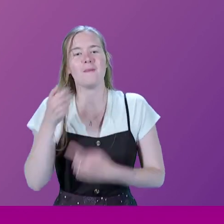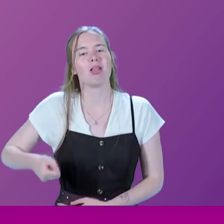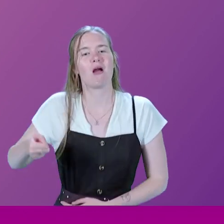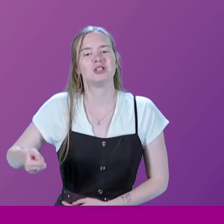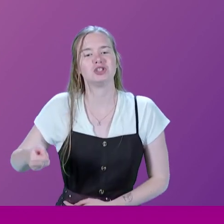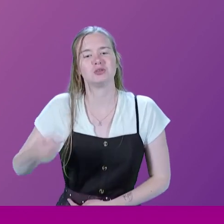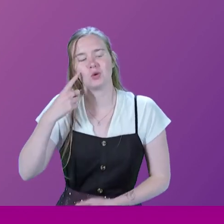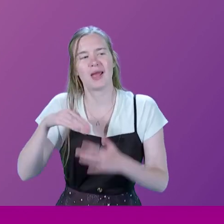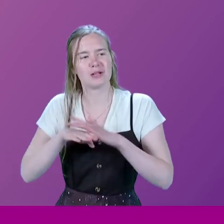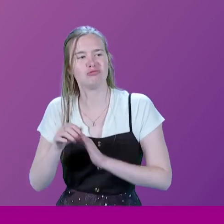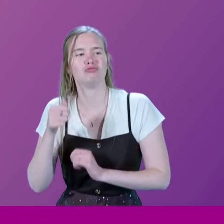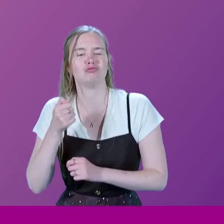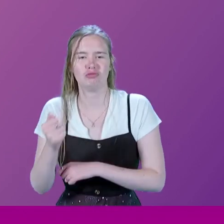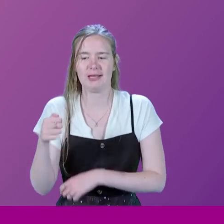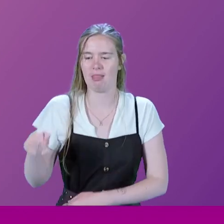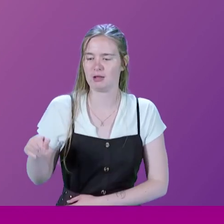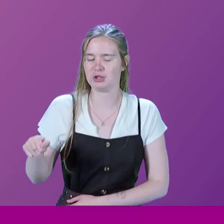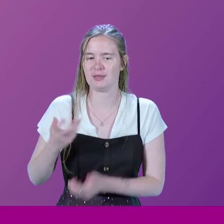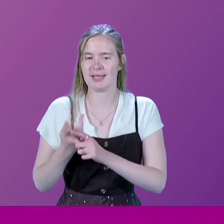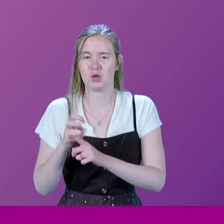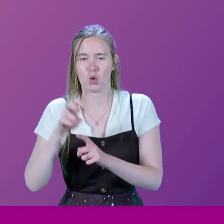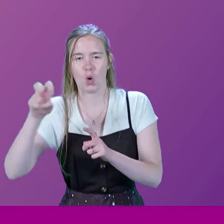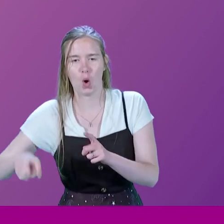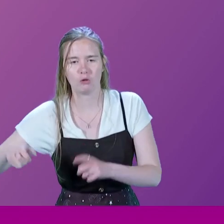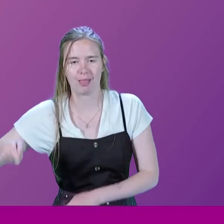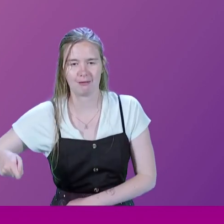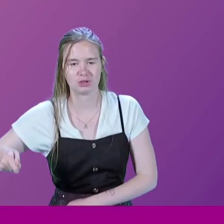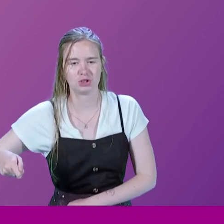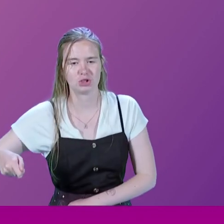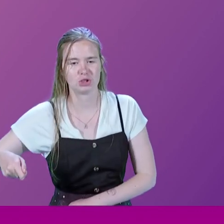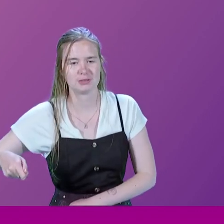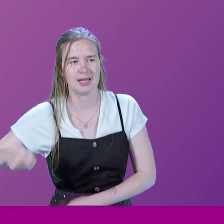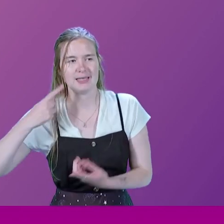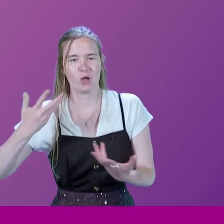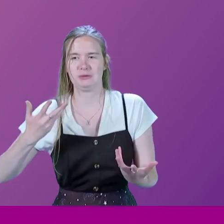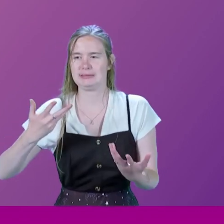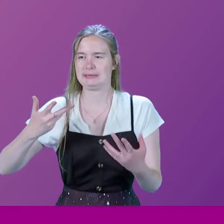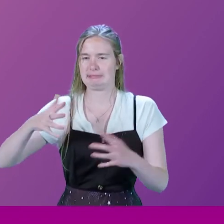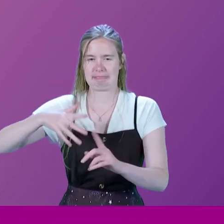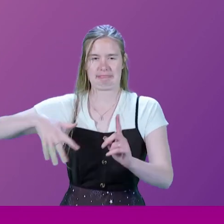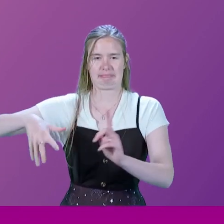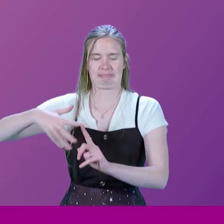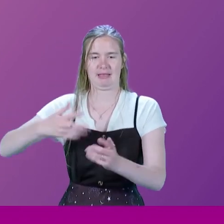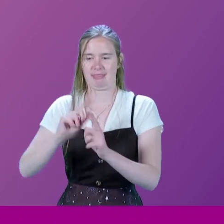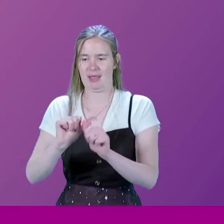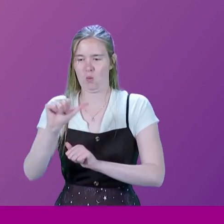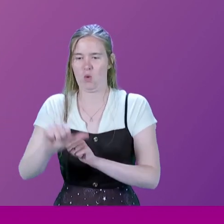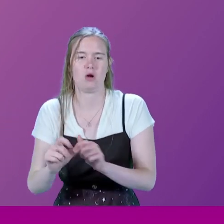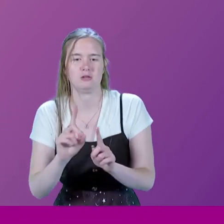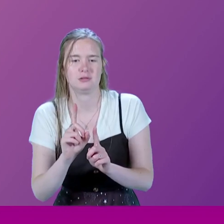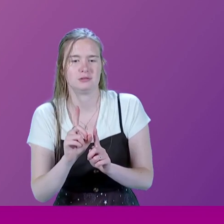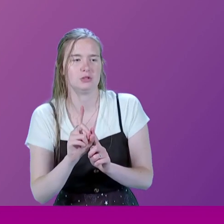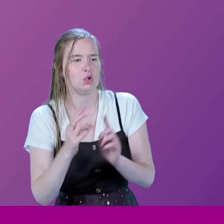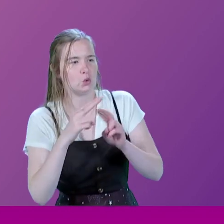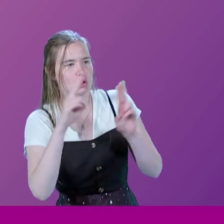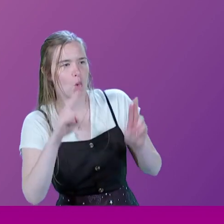OK, you get on the train with the luggage. Then you get off the train with the luggage. So now it's beginning to get in the way. And then what? You walk up the pathway